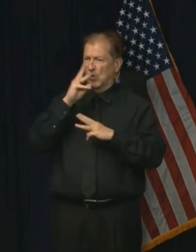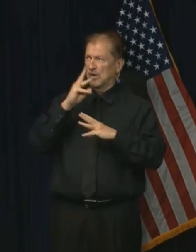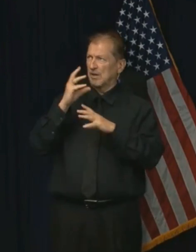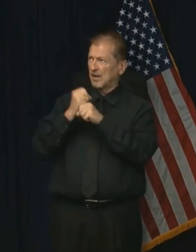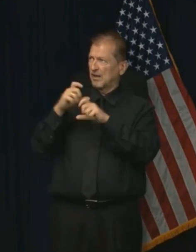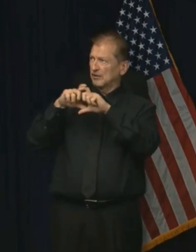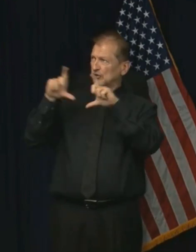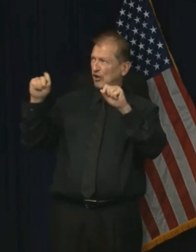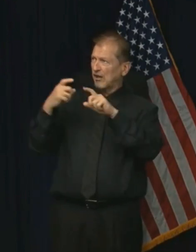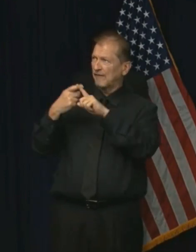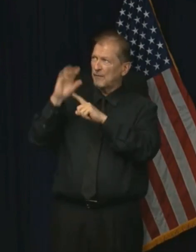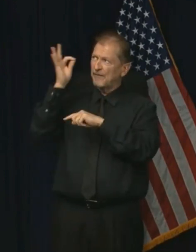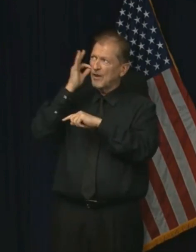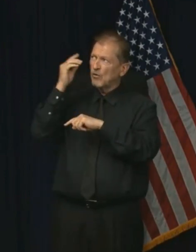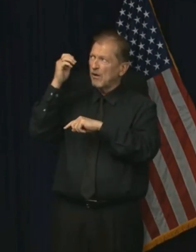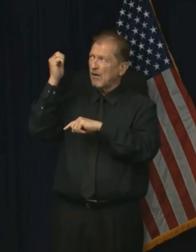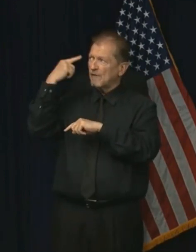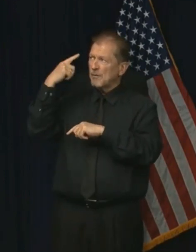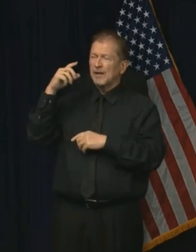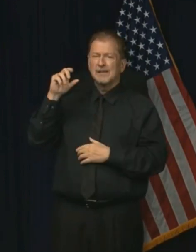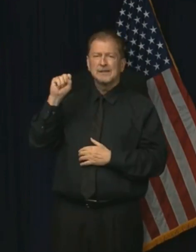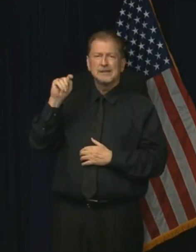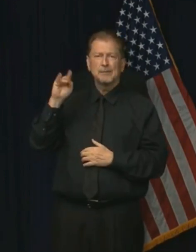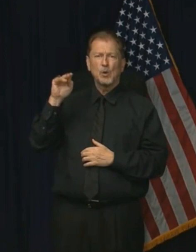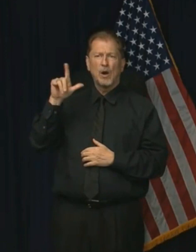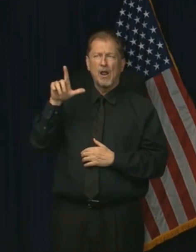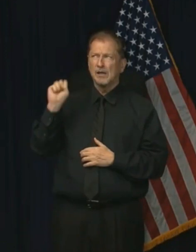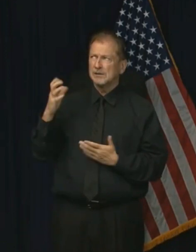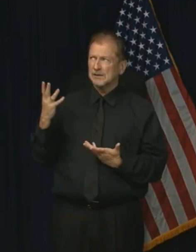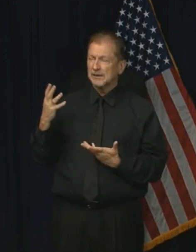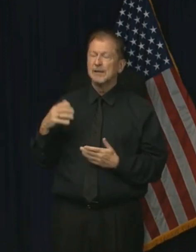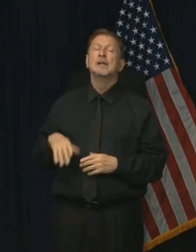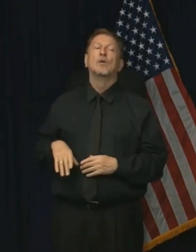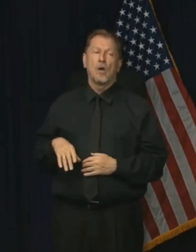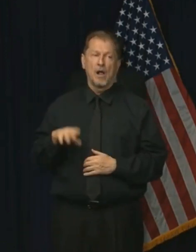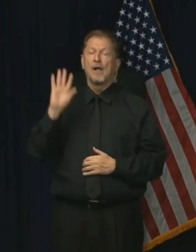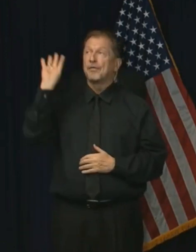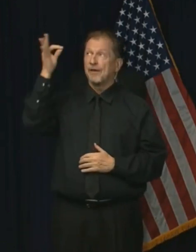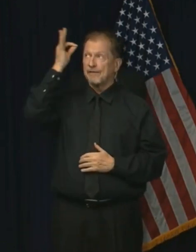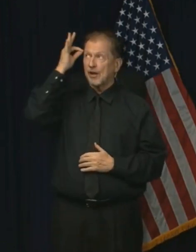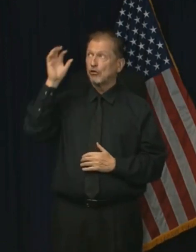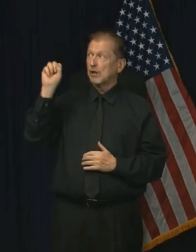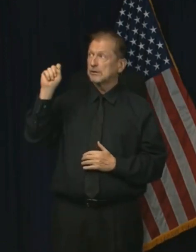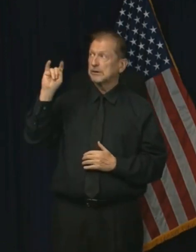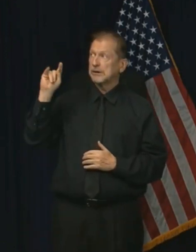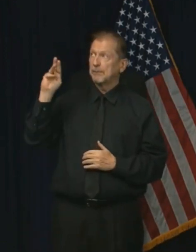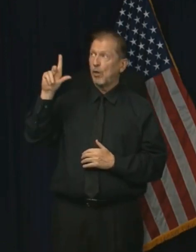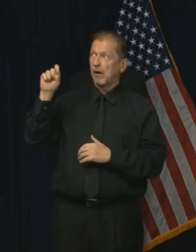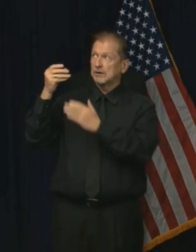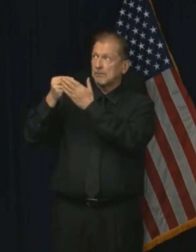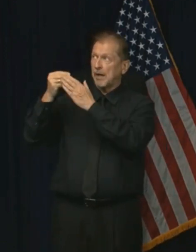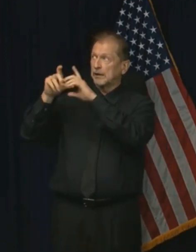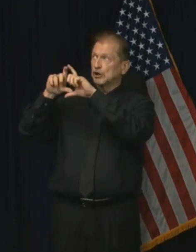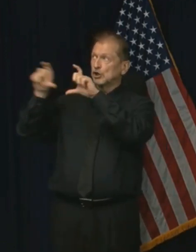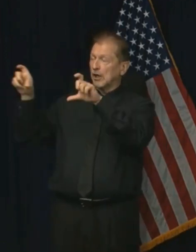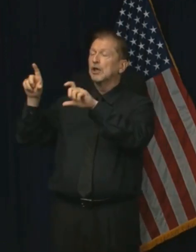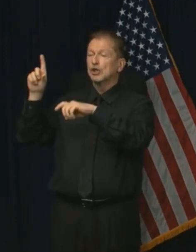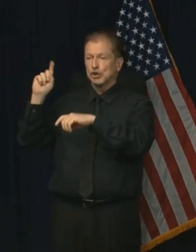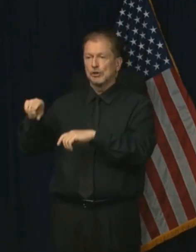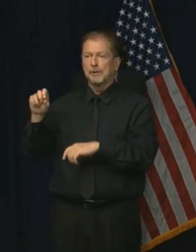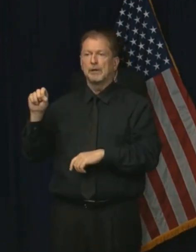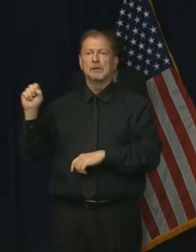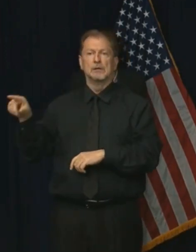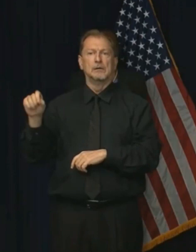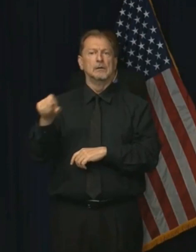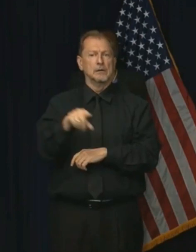Most gig workers actually, by virtue of the federal stimulus package, should be able to access either a